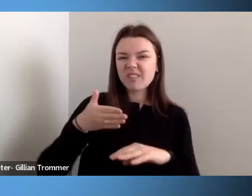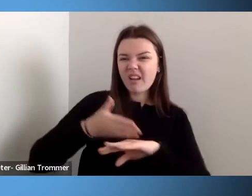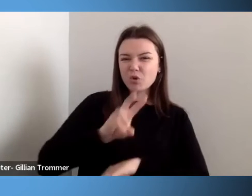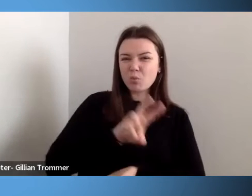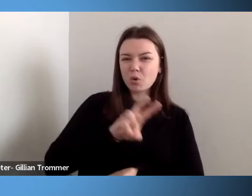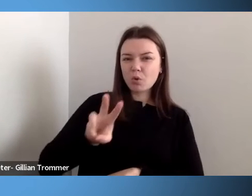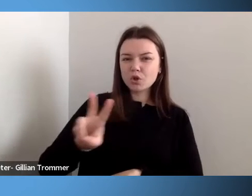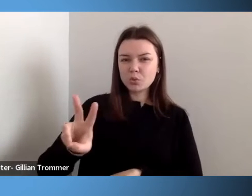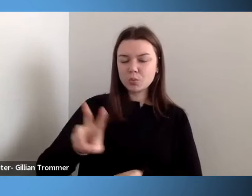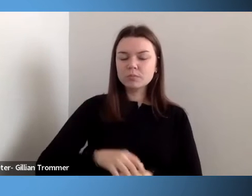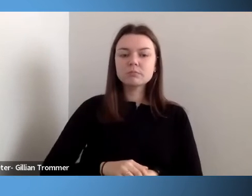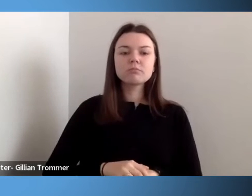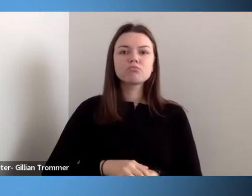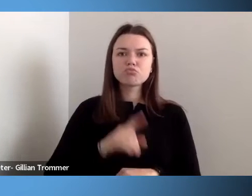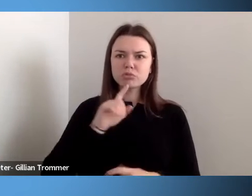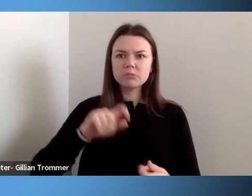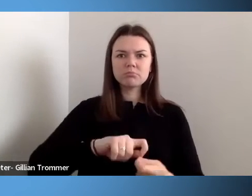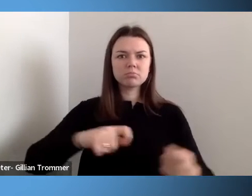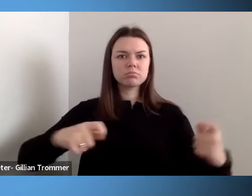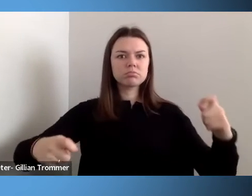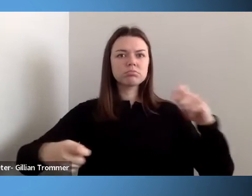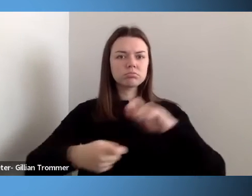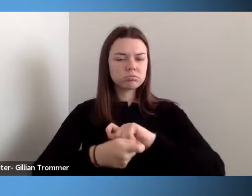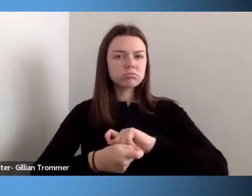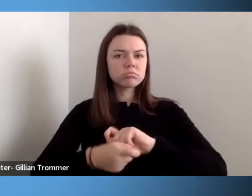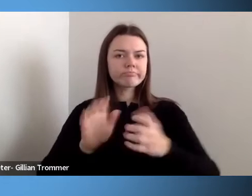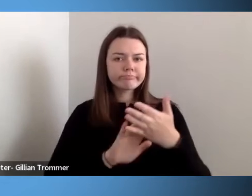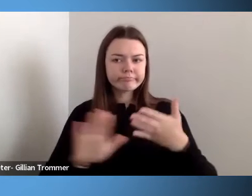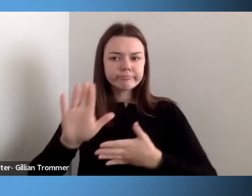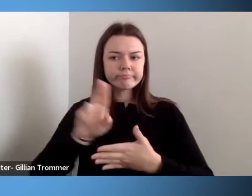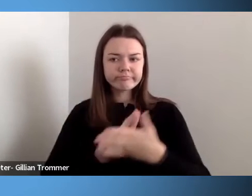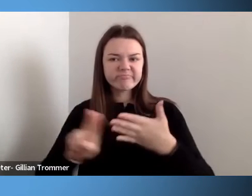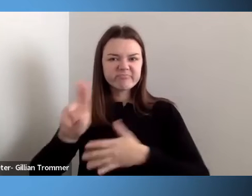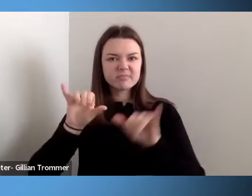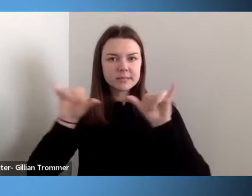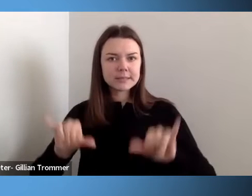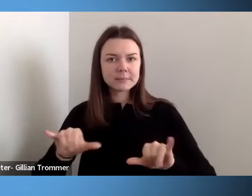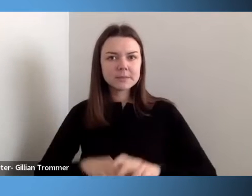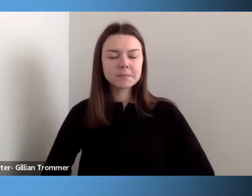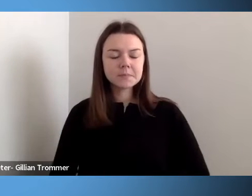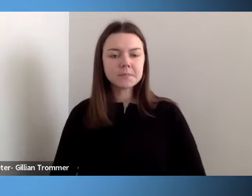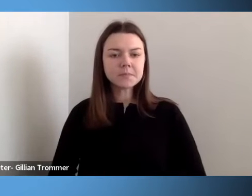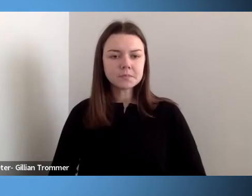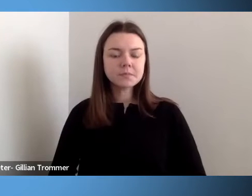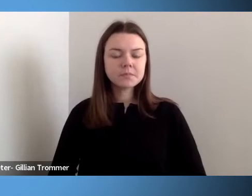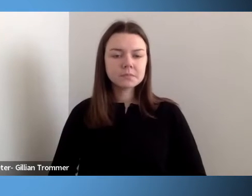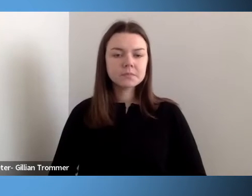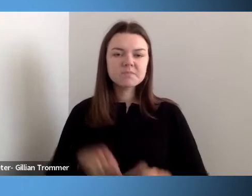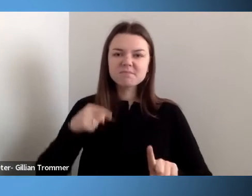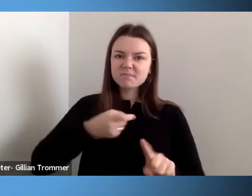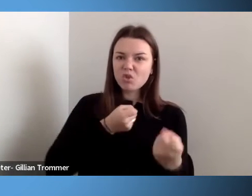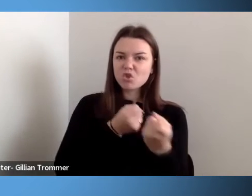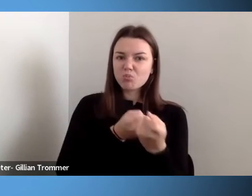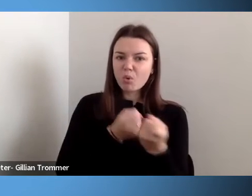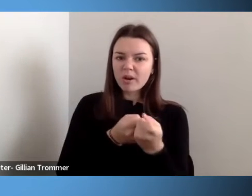on the growth of higher education systems. It served as a catalyst for persons